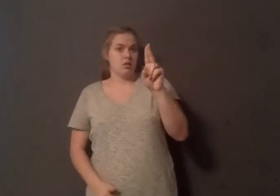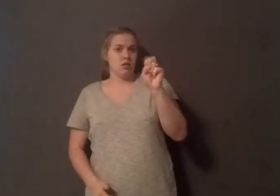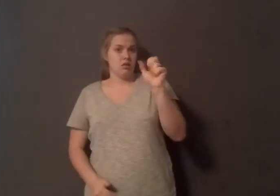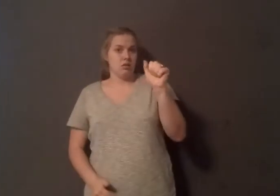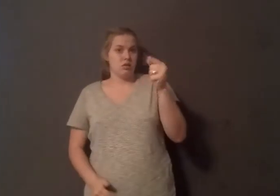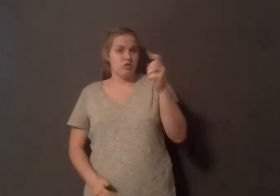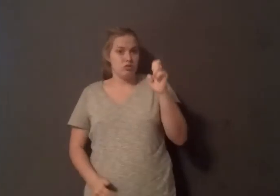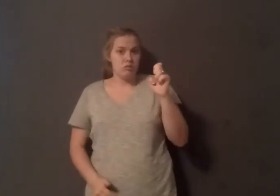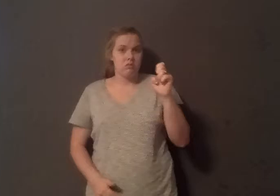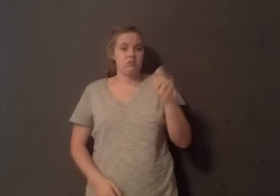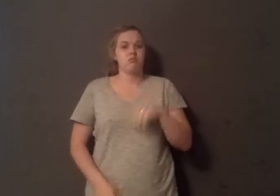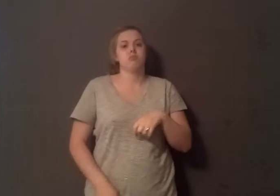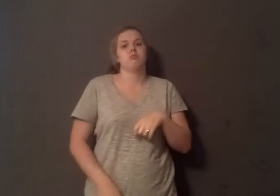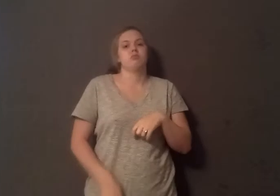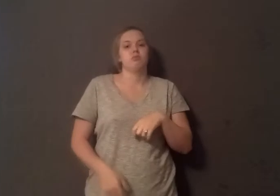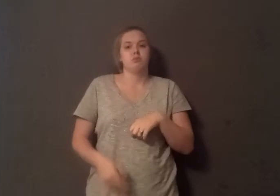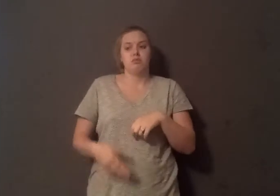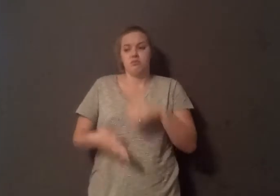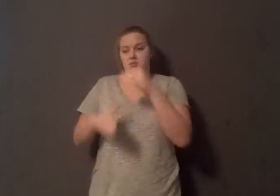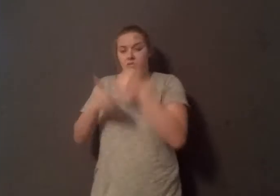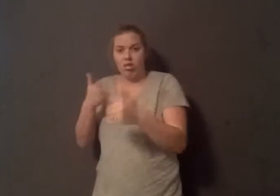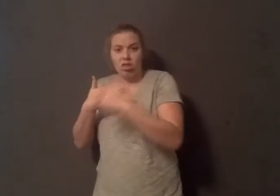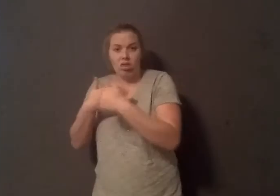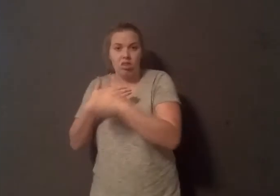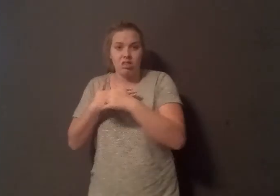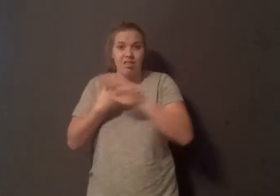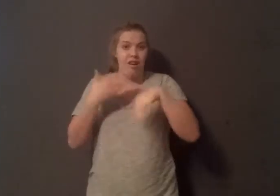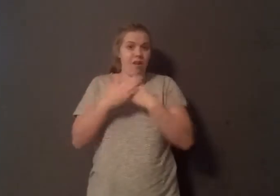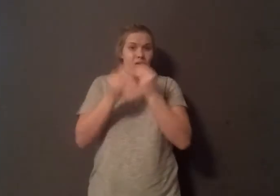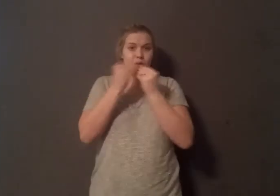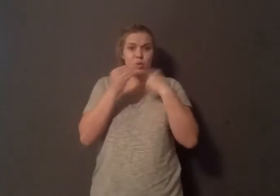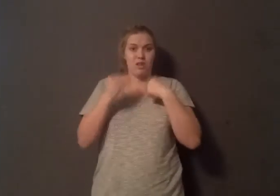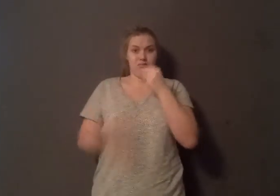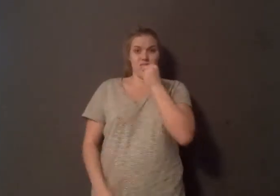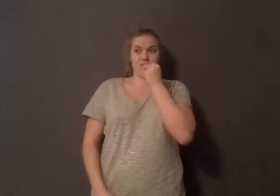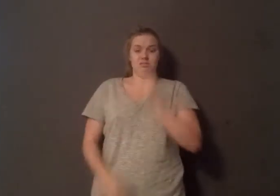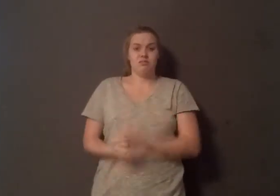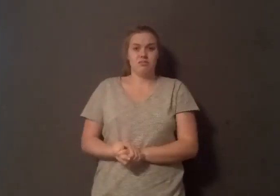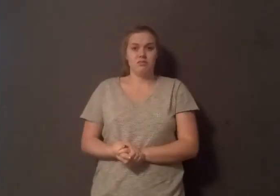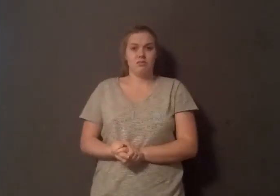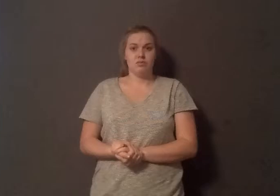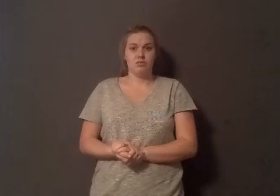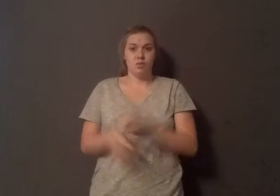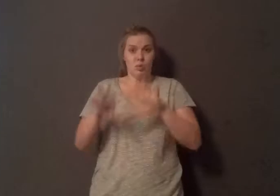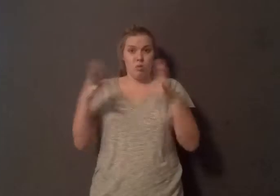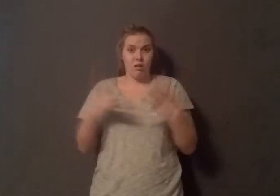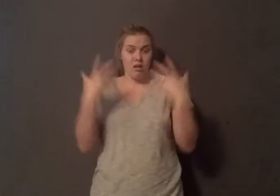pepperoni, cold cuts, and deli slices. Basically everything I grew up eating. The World Health Organization classifies processed meat as a group